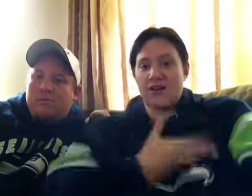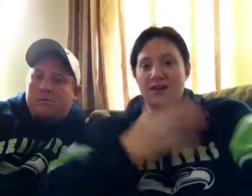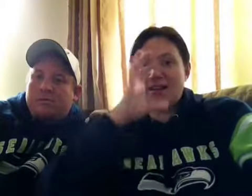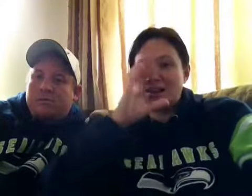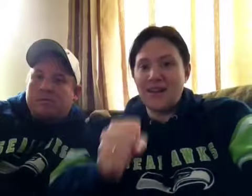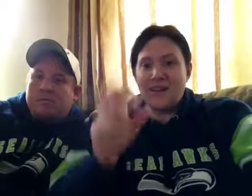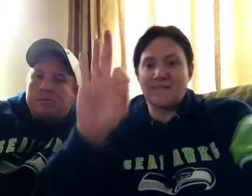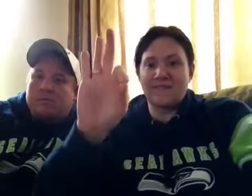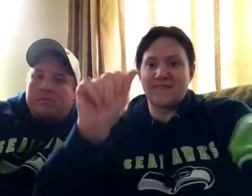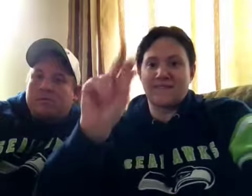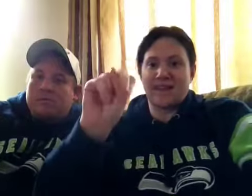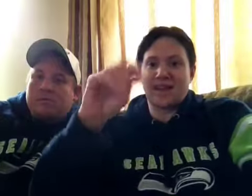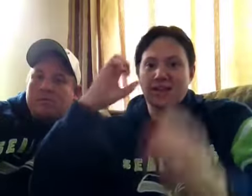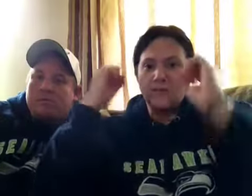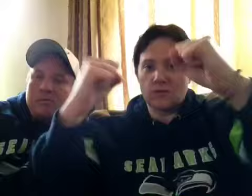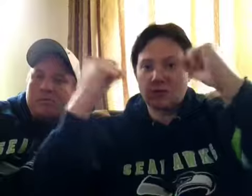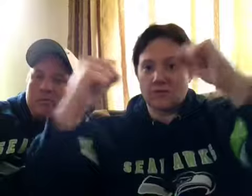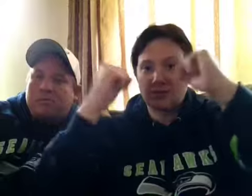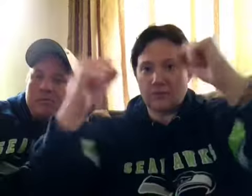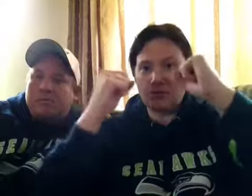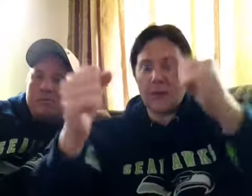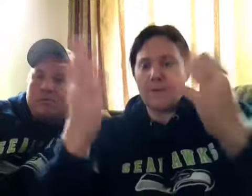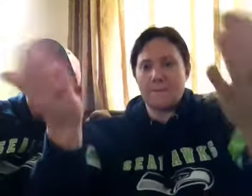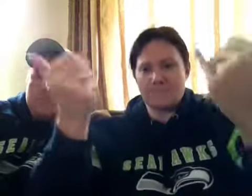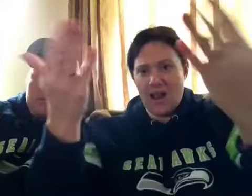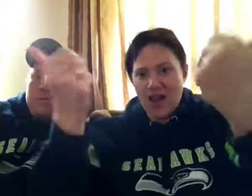Zoom! Woo!